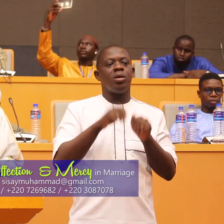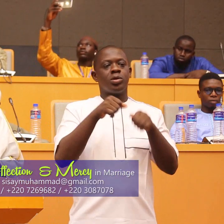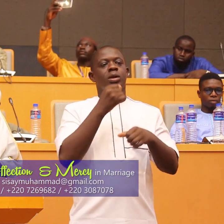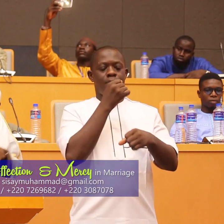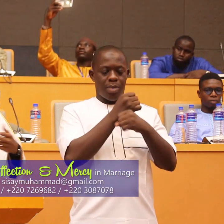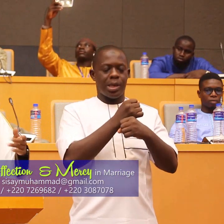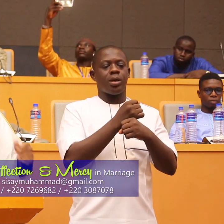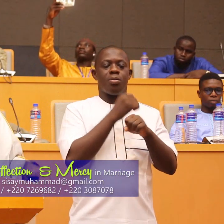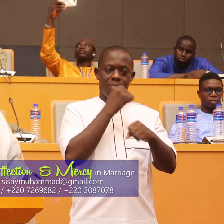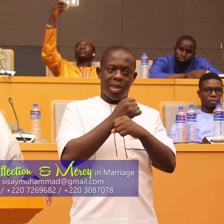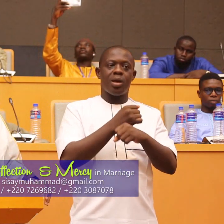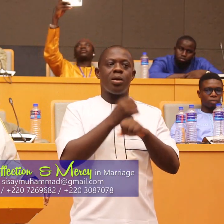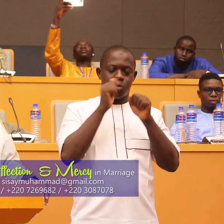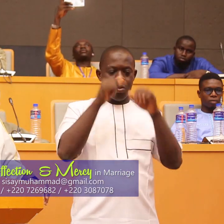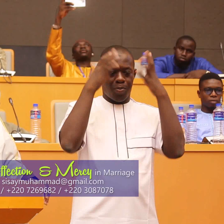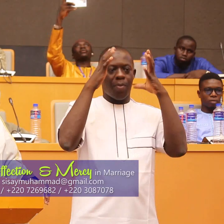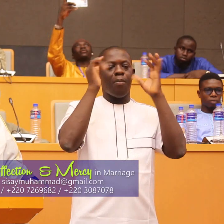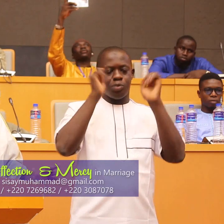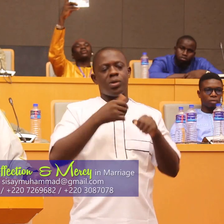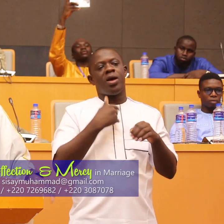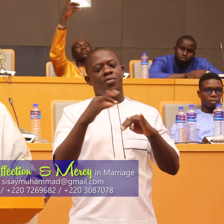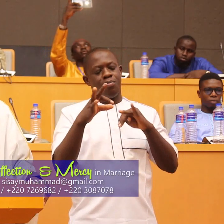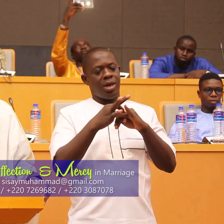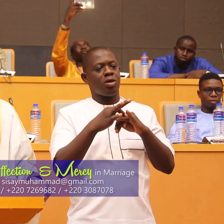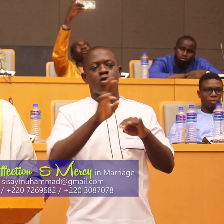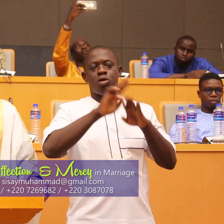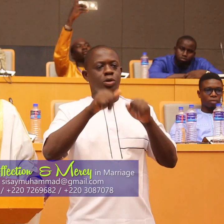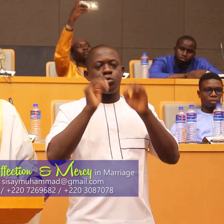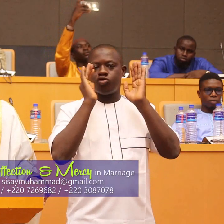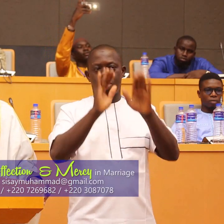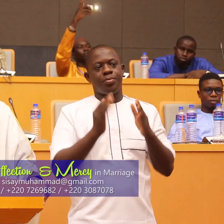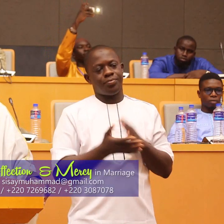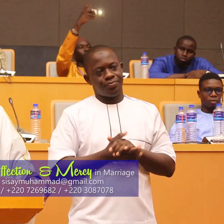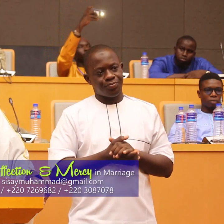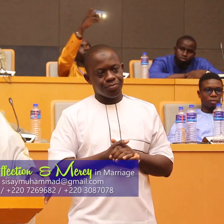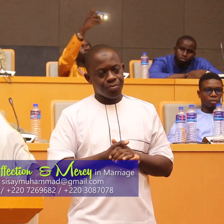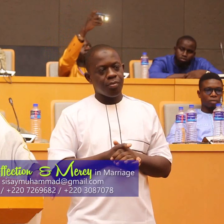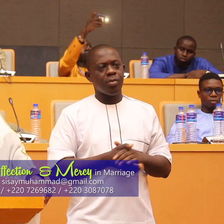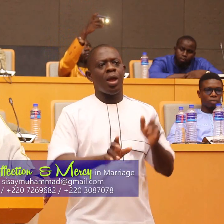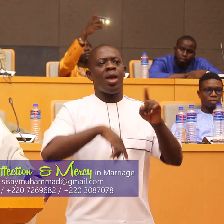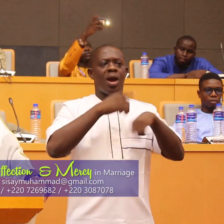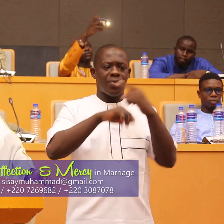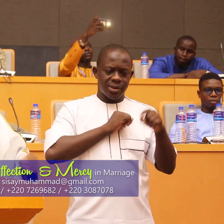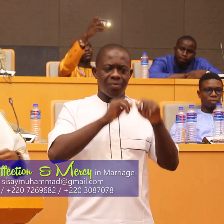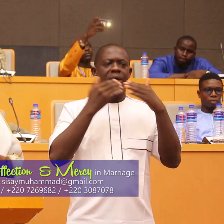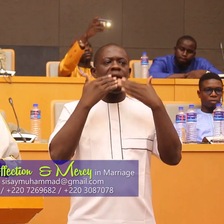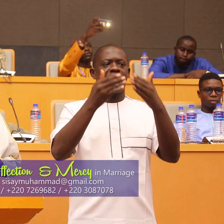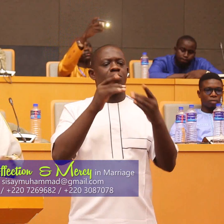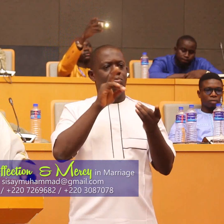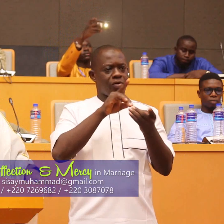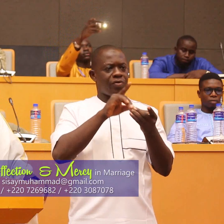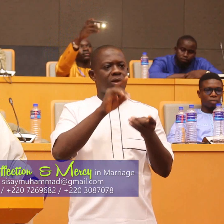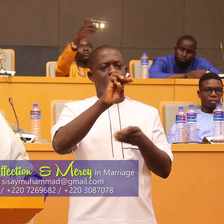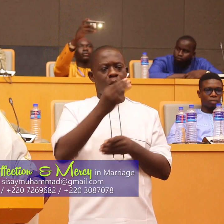stop the problem from entering in our marriages impossible then she said to Rasulullah sallallahu alayhi was